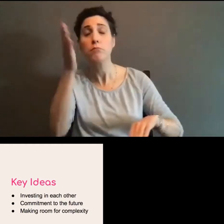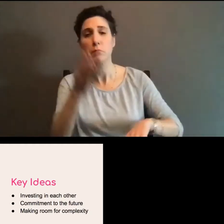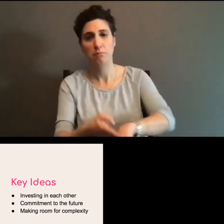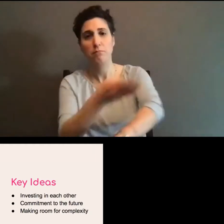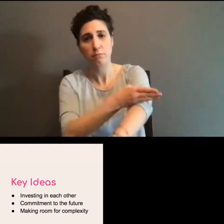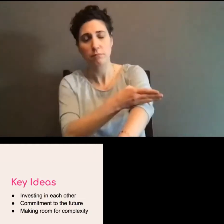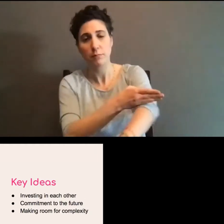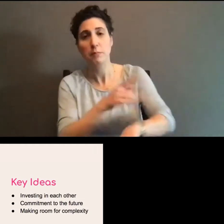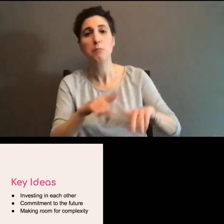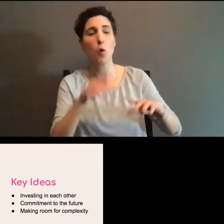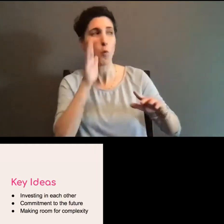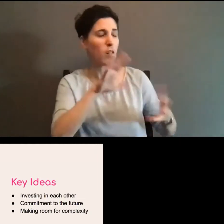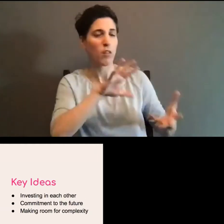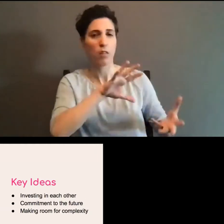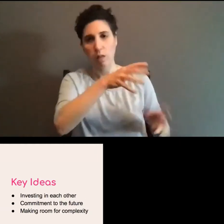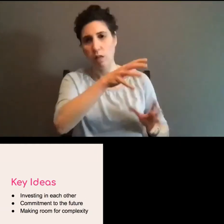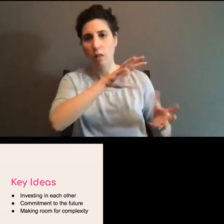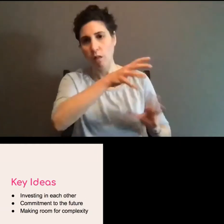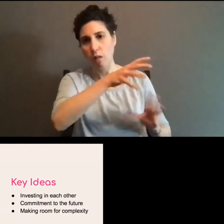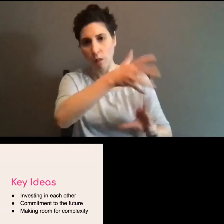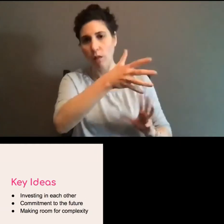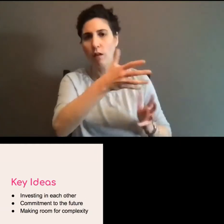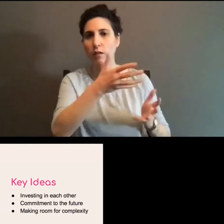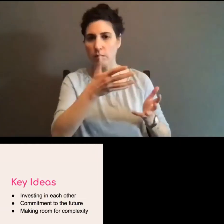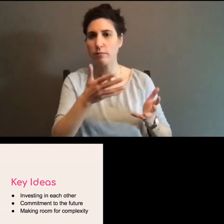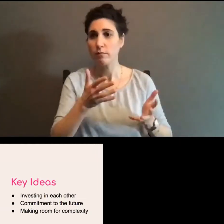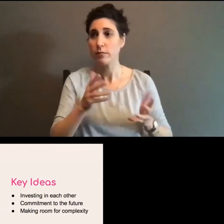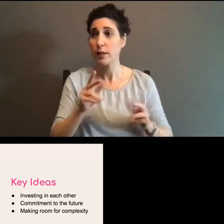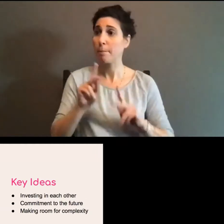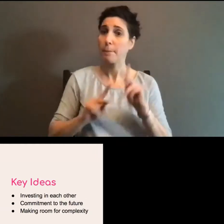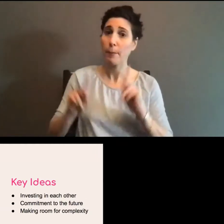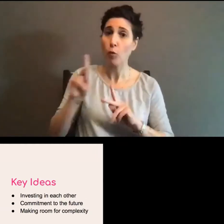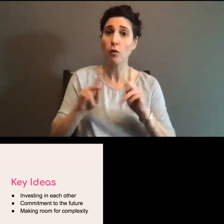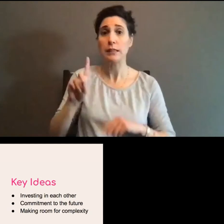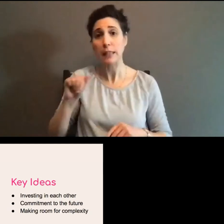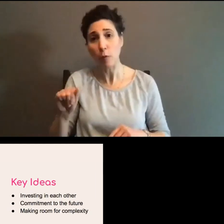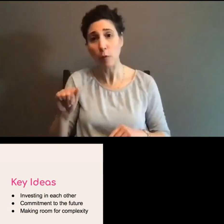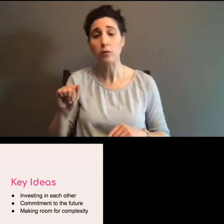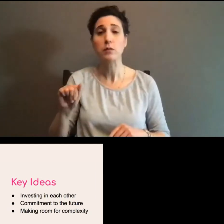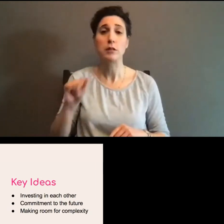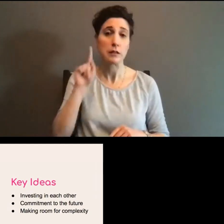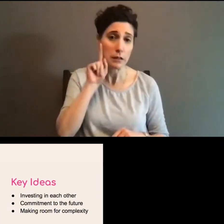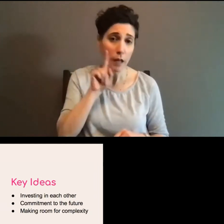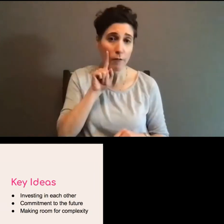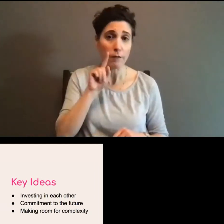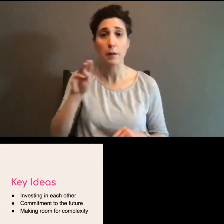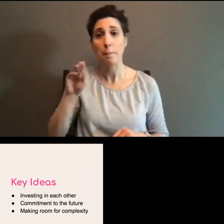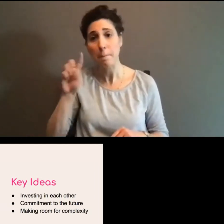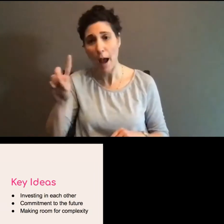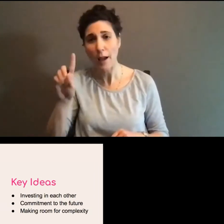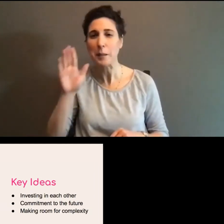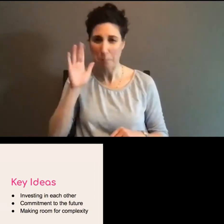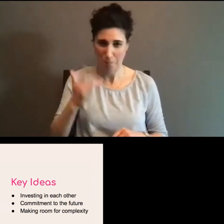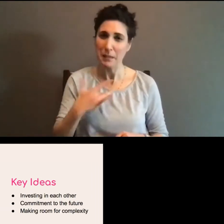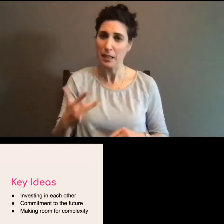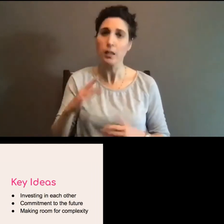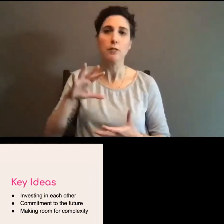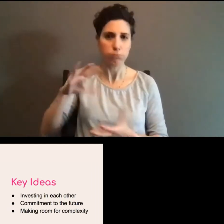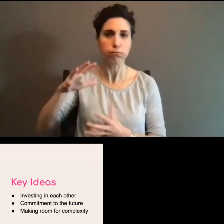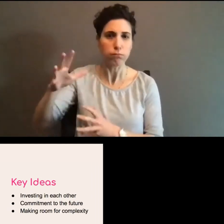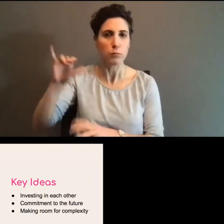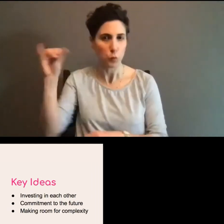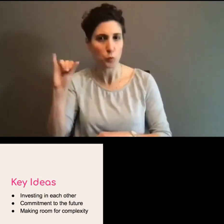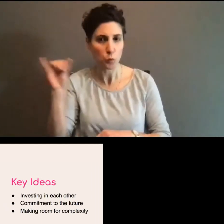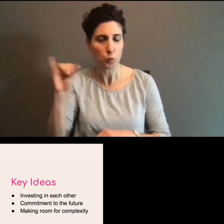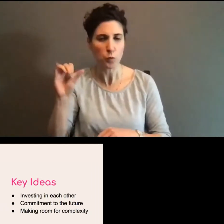will happen all the time in the lives of disabled deaf and mad people, um, and any marginalized group you work with. And I keep